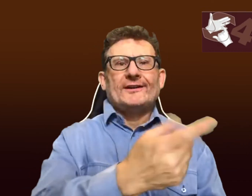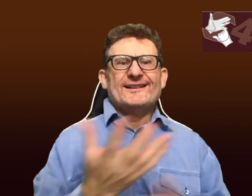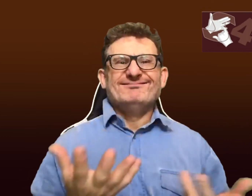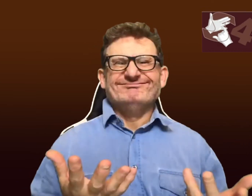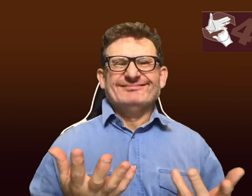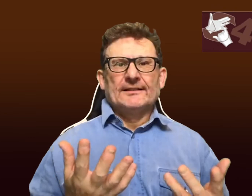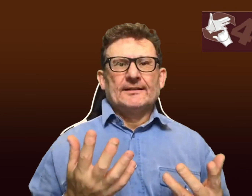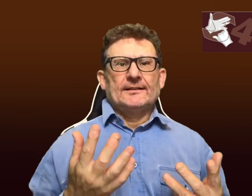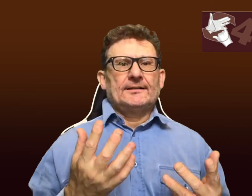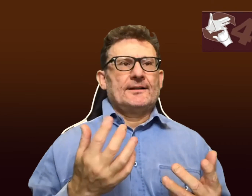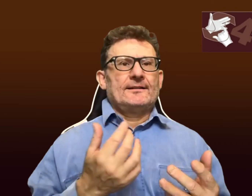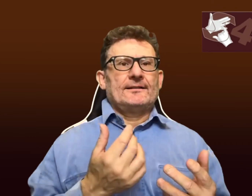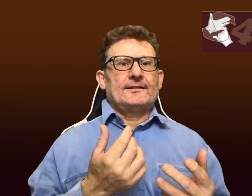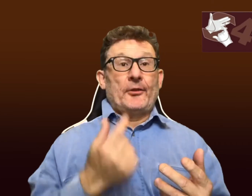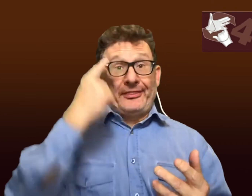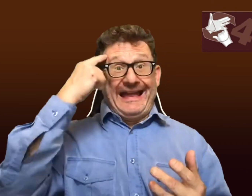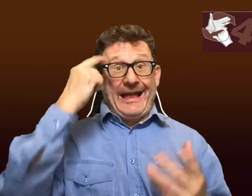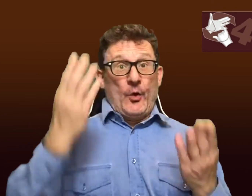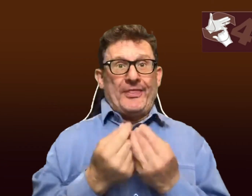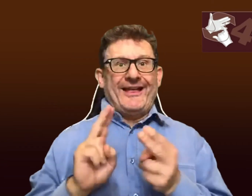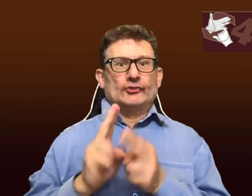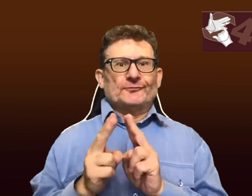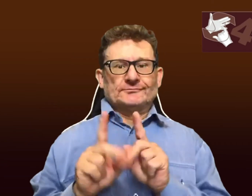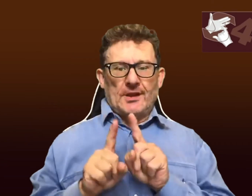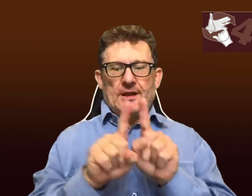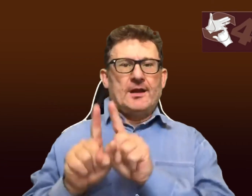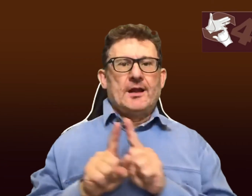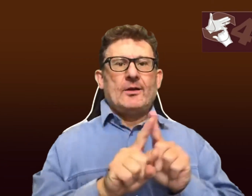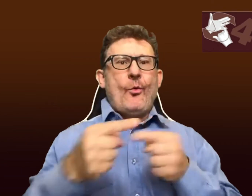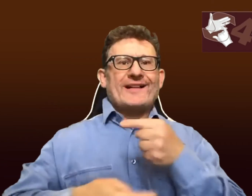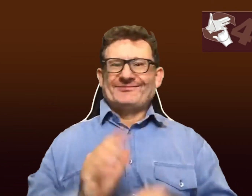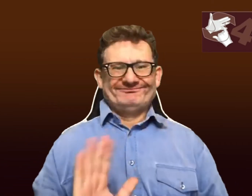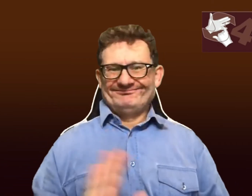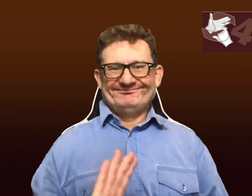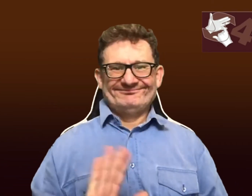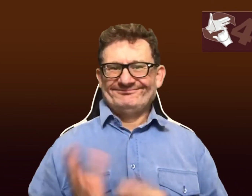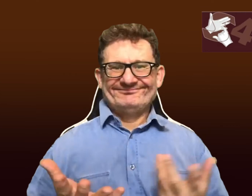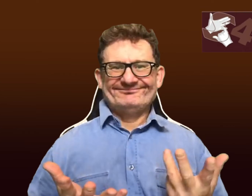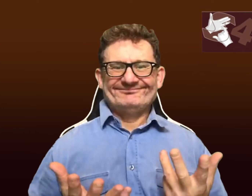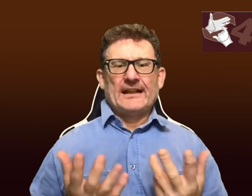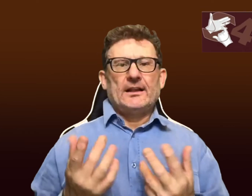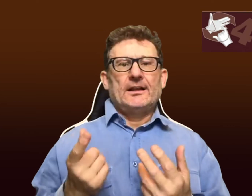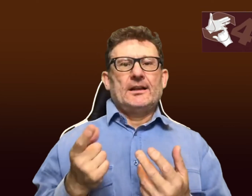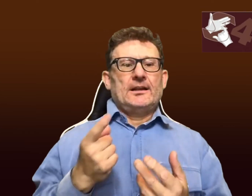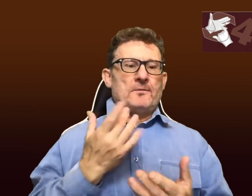This might be say in a working environment because the deaf person is not always with an interpreter.